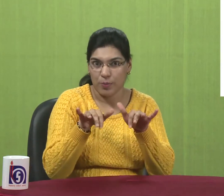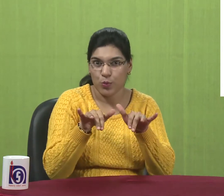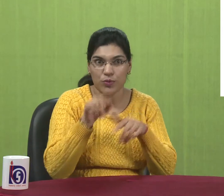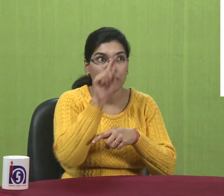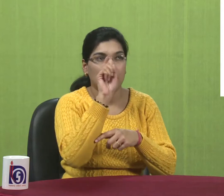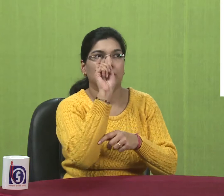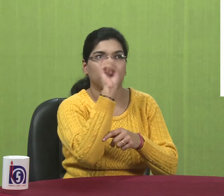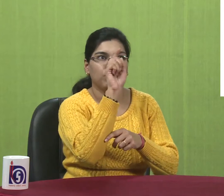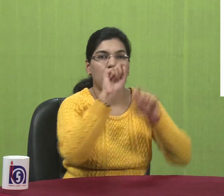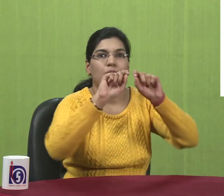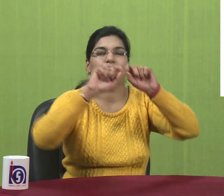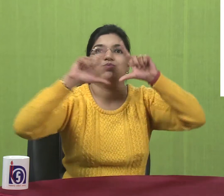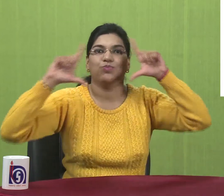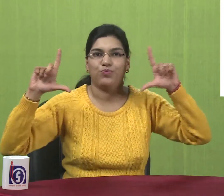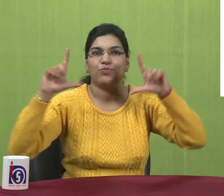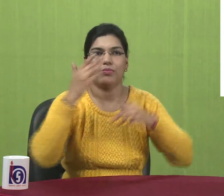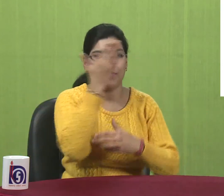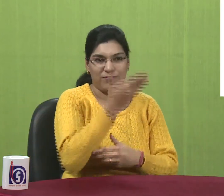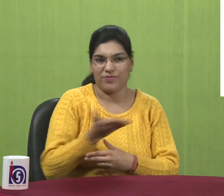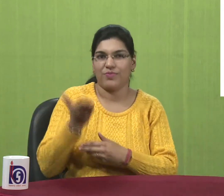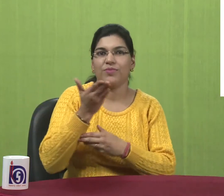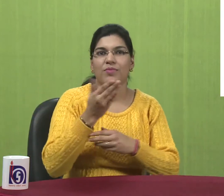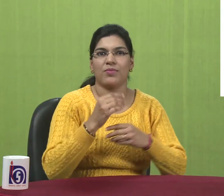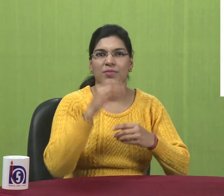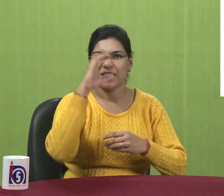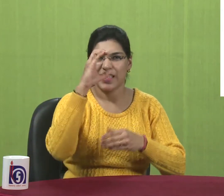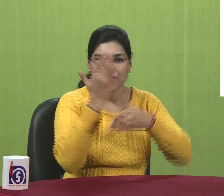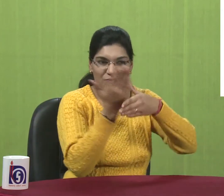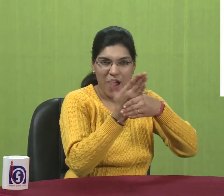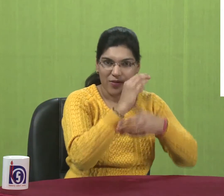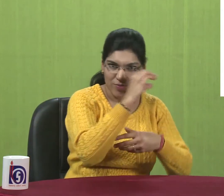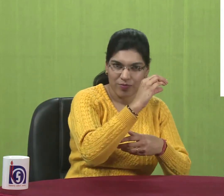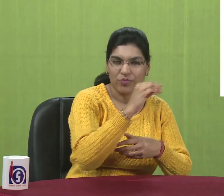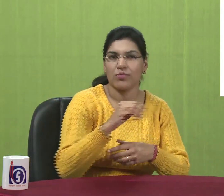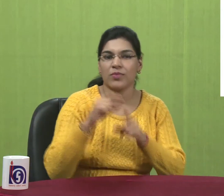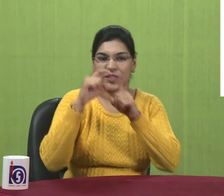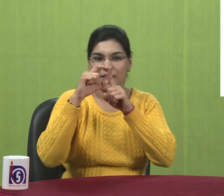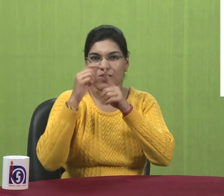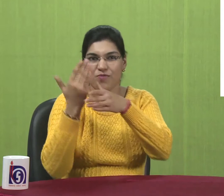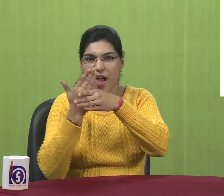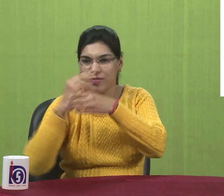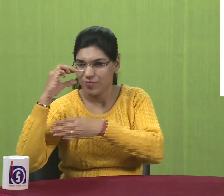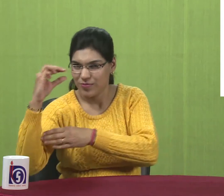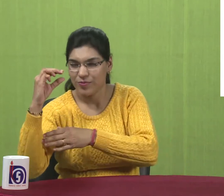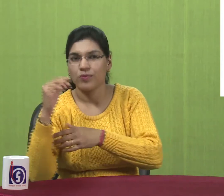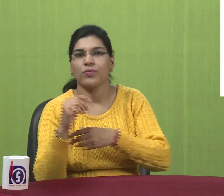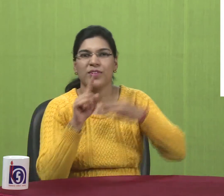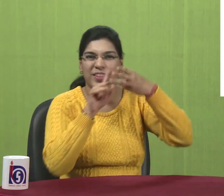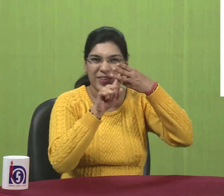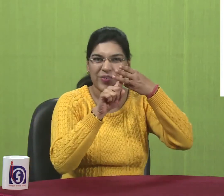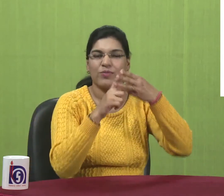And after you open it. You will see. The same exact view. Like you see in the slide. That would be local